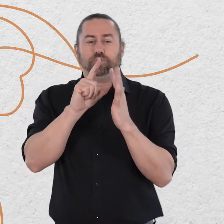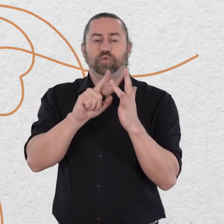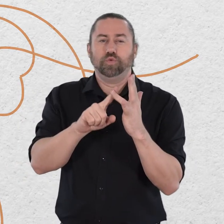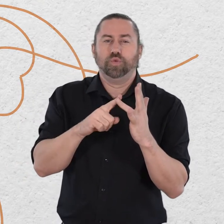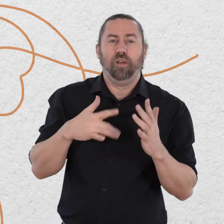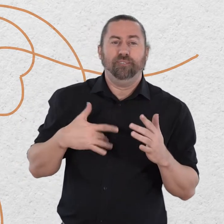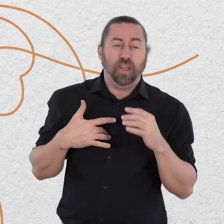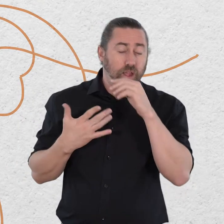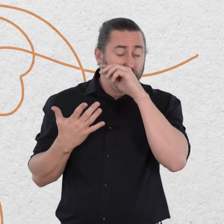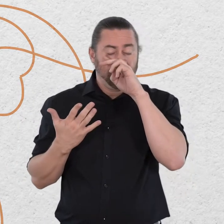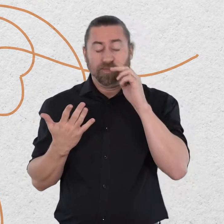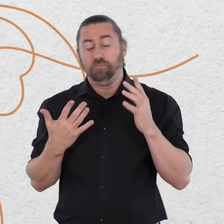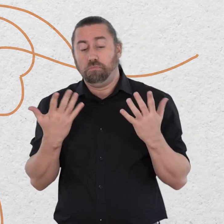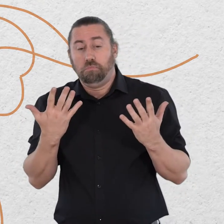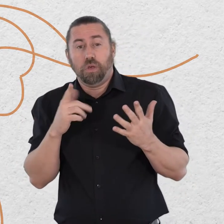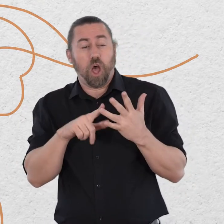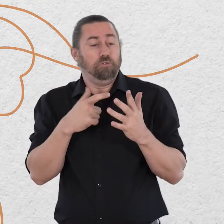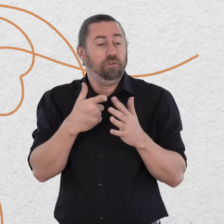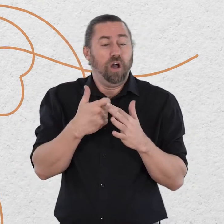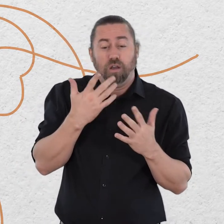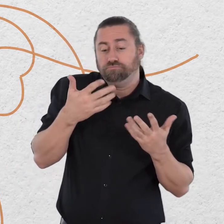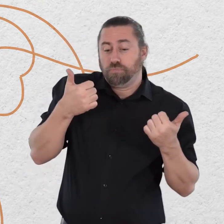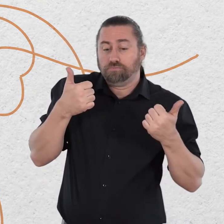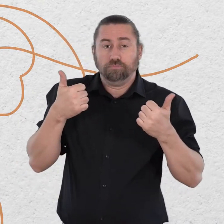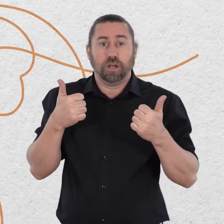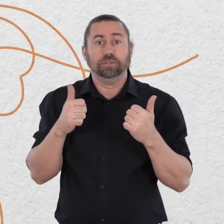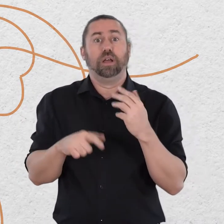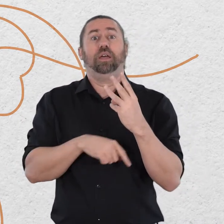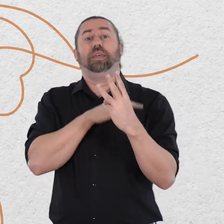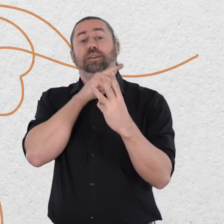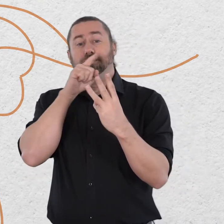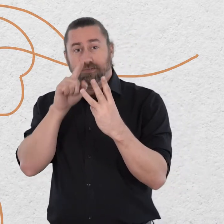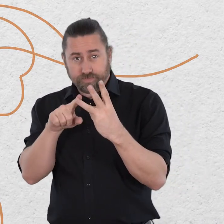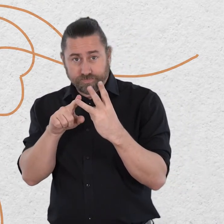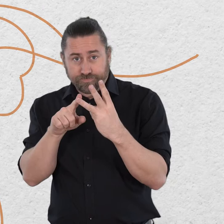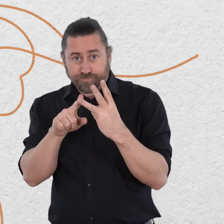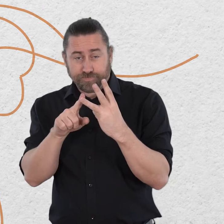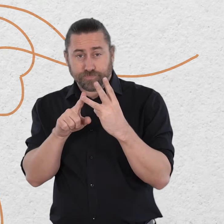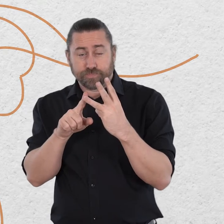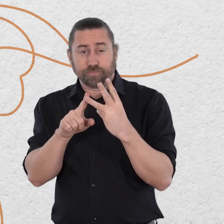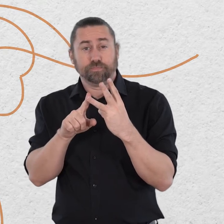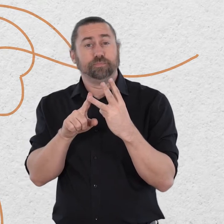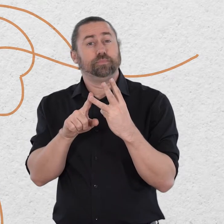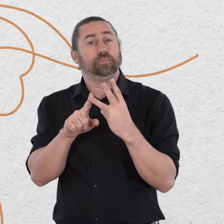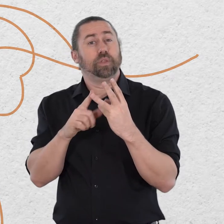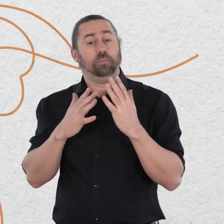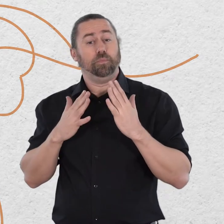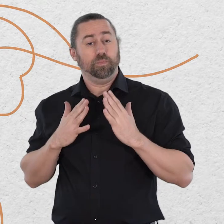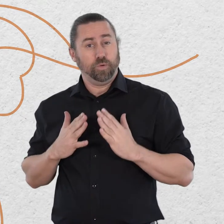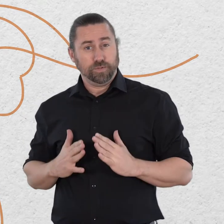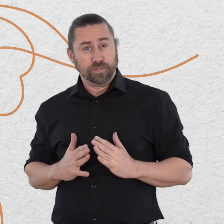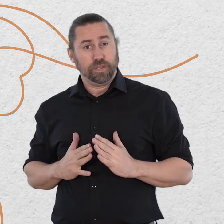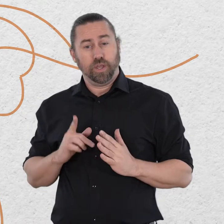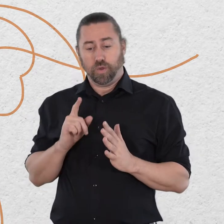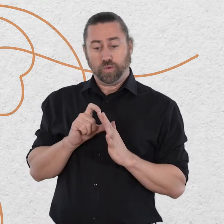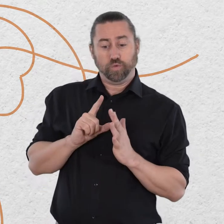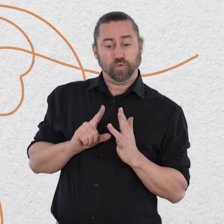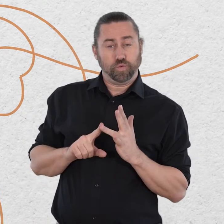sense of and in the third part you're invited to bring to mind parts of the body or functions that you have a more